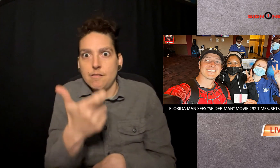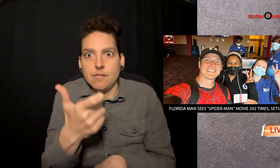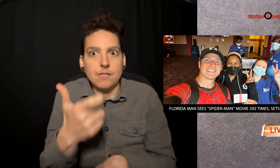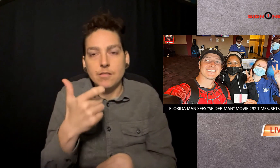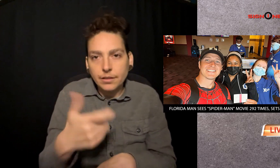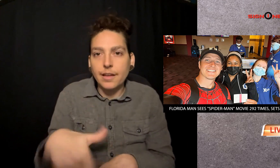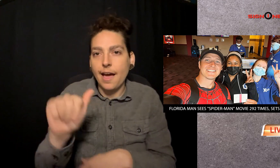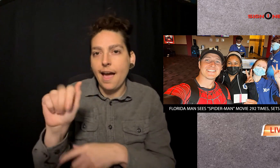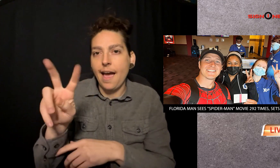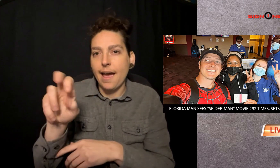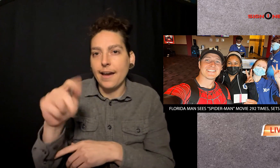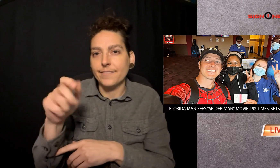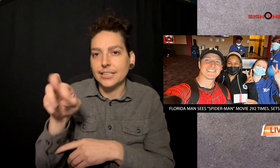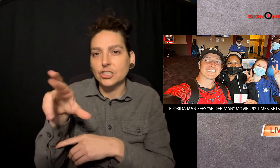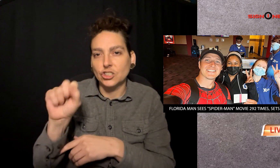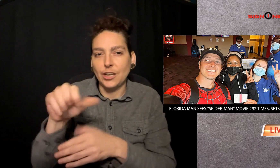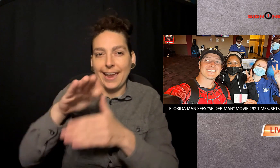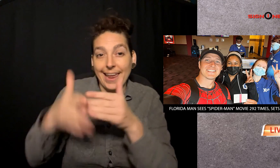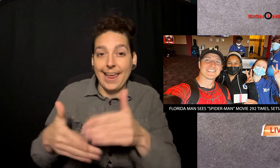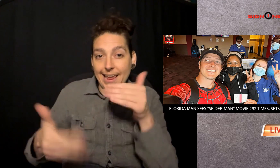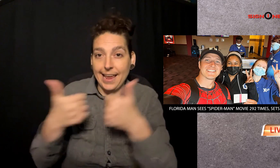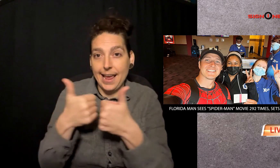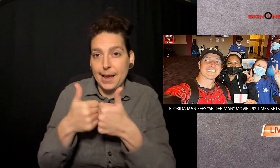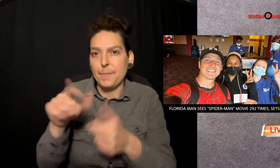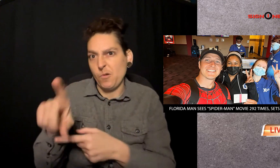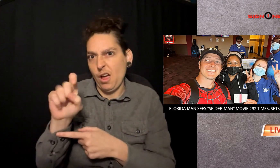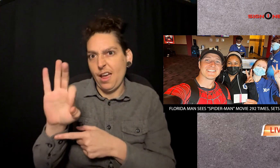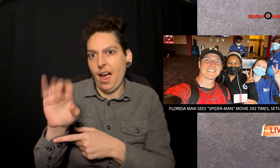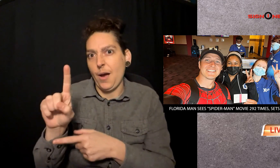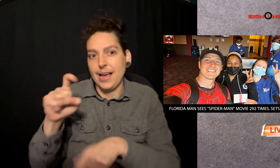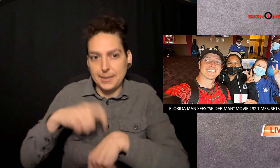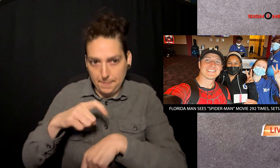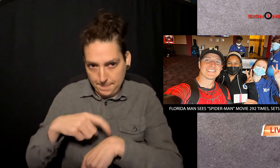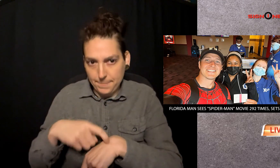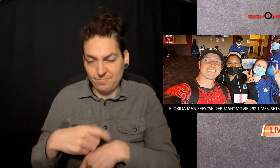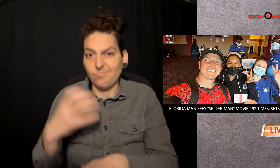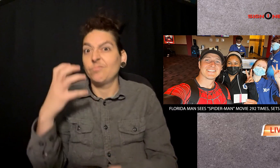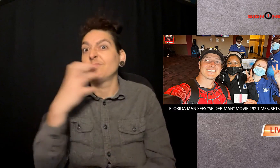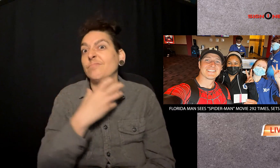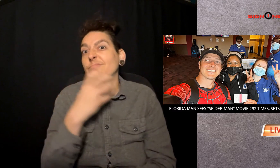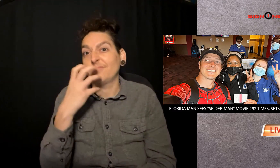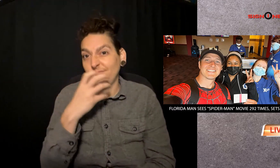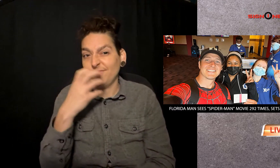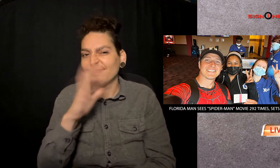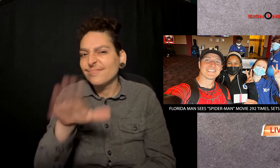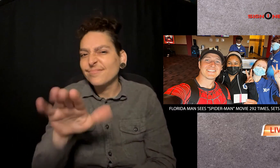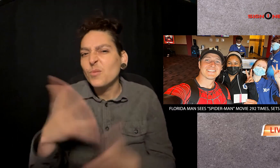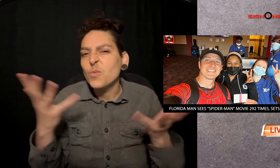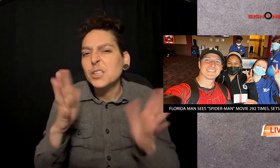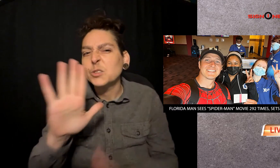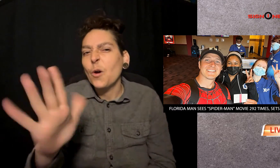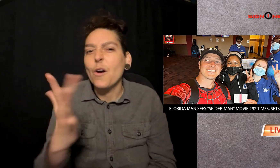And this isn't his first time in the record books. Alanis broke the same record in 2019 by watching Avengers Endgame